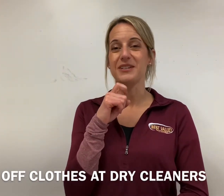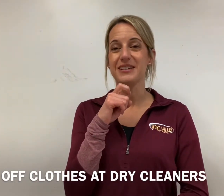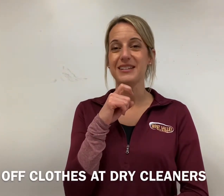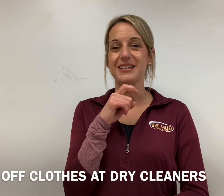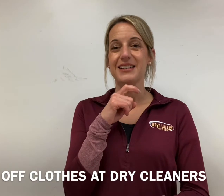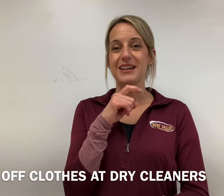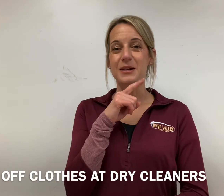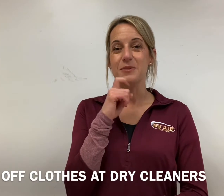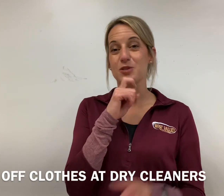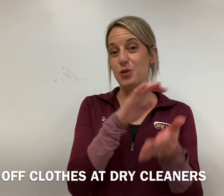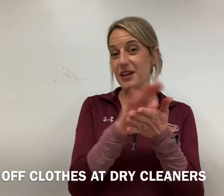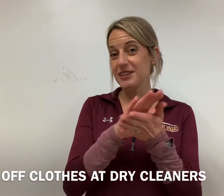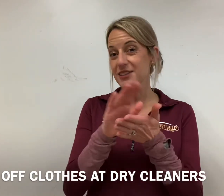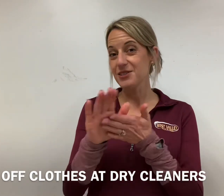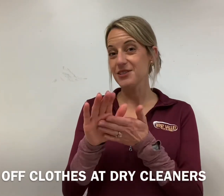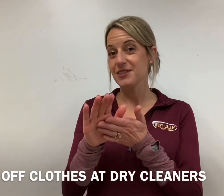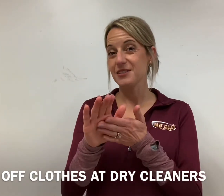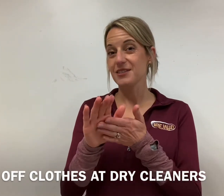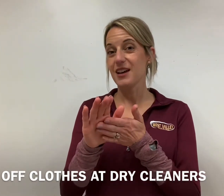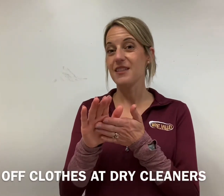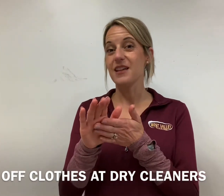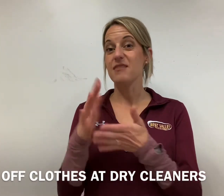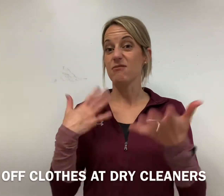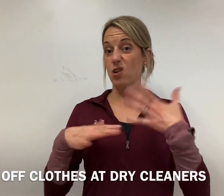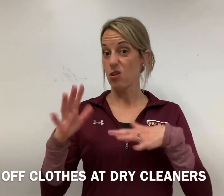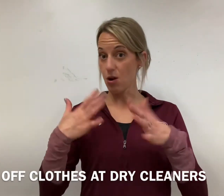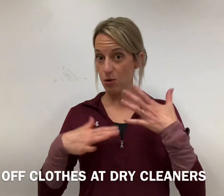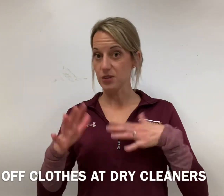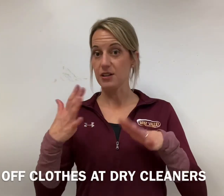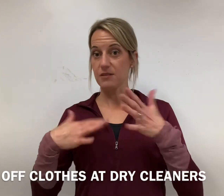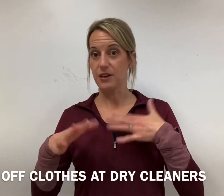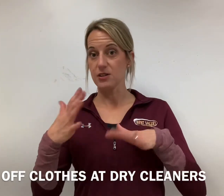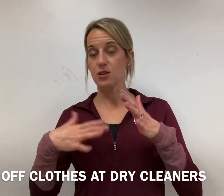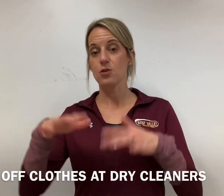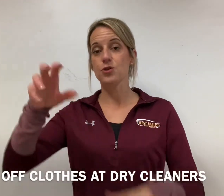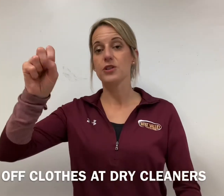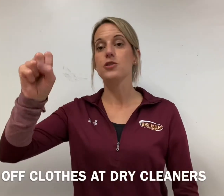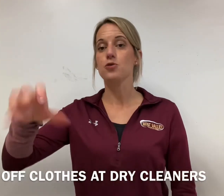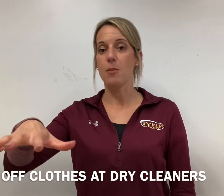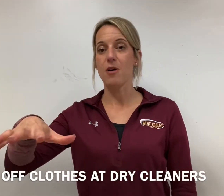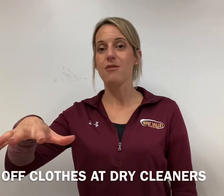dry cleaners and then clothes identify it's clothes you're going to drop off